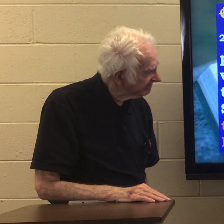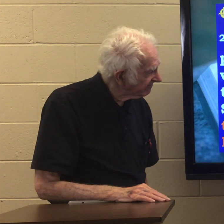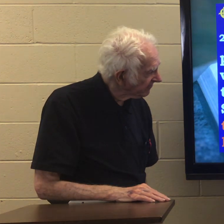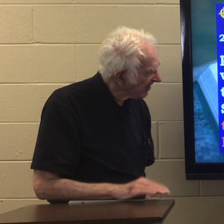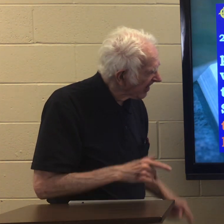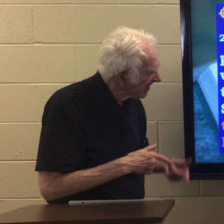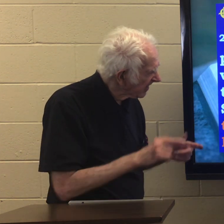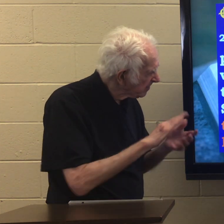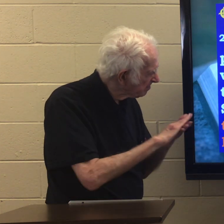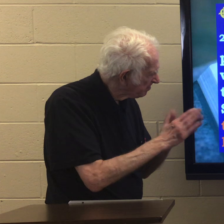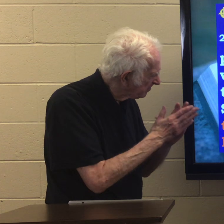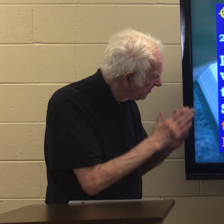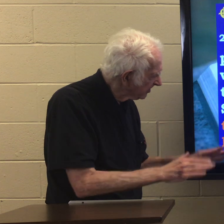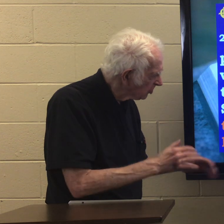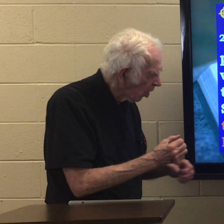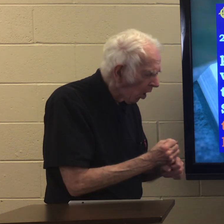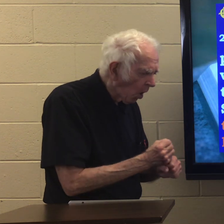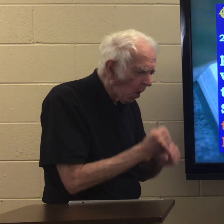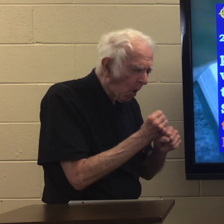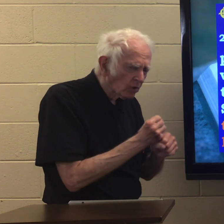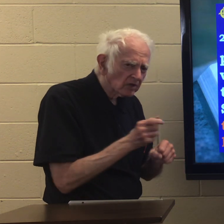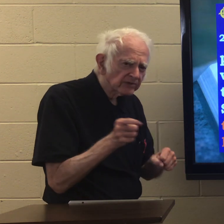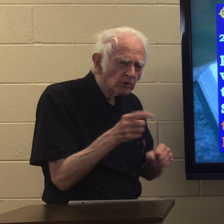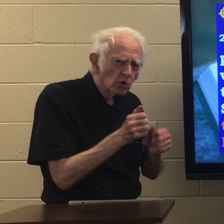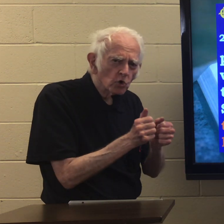let peace hold you together